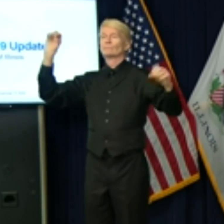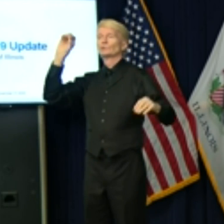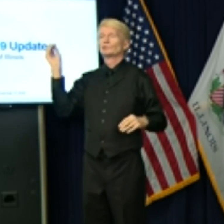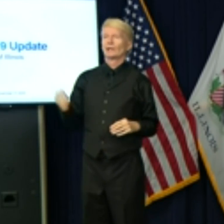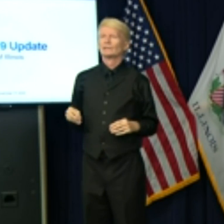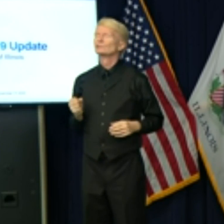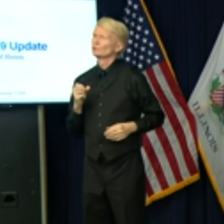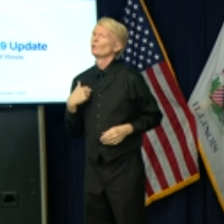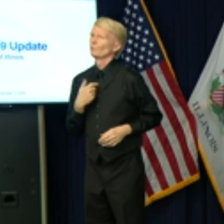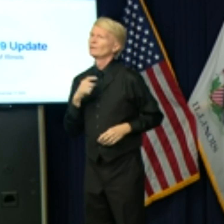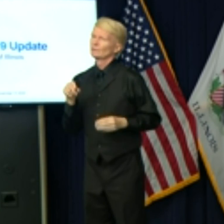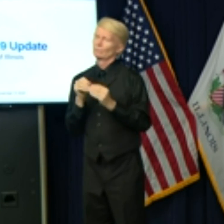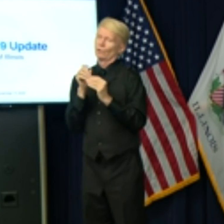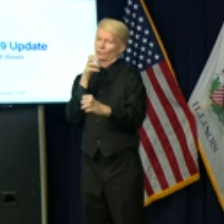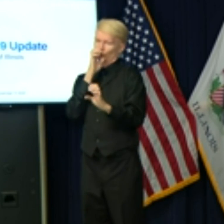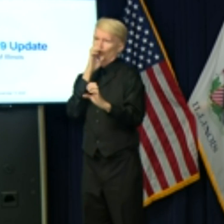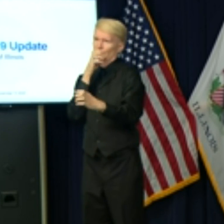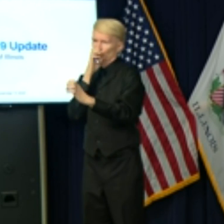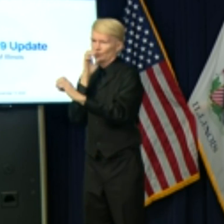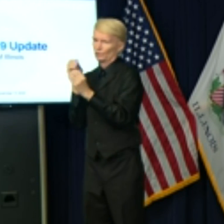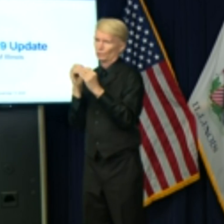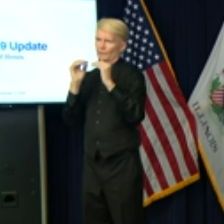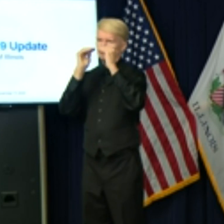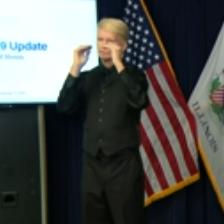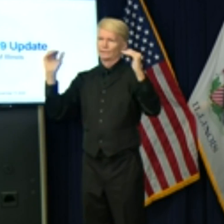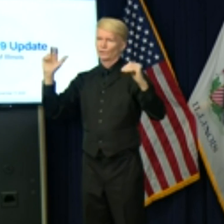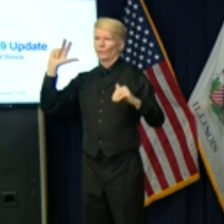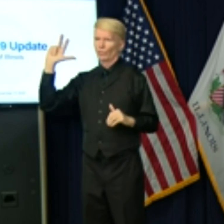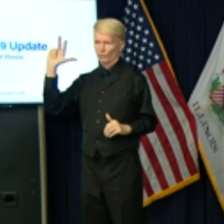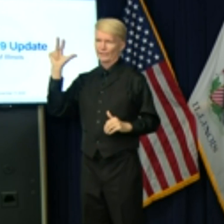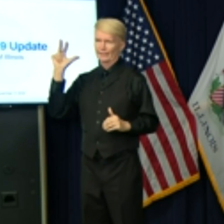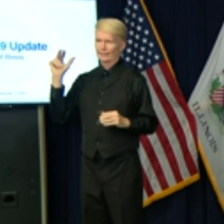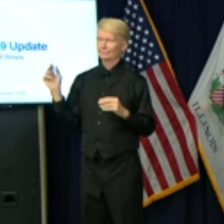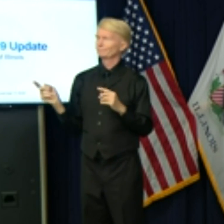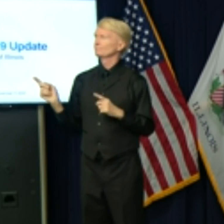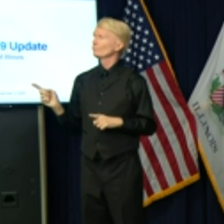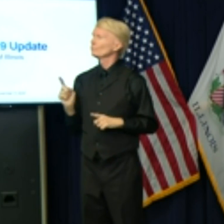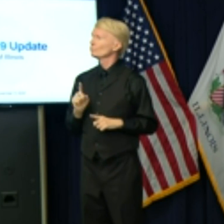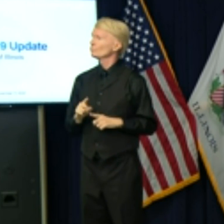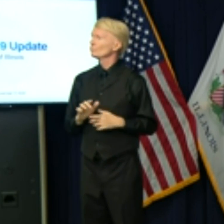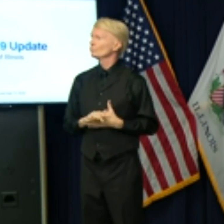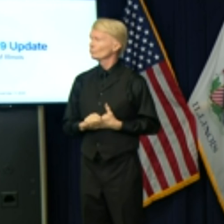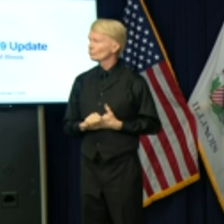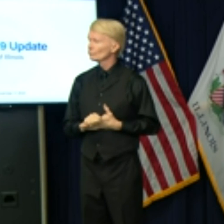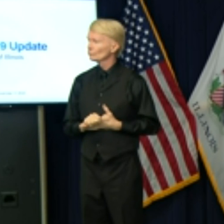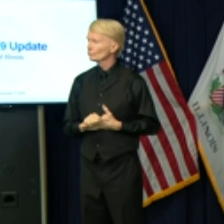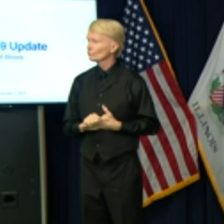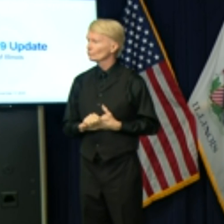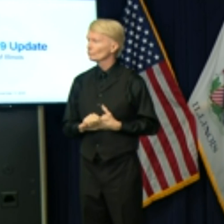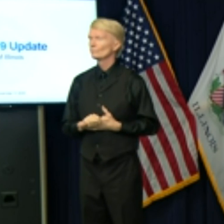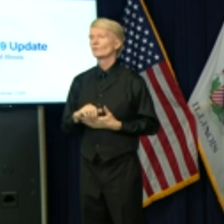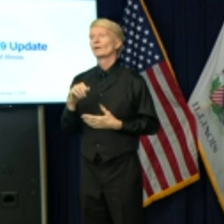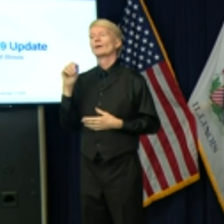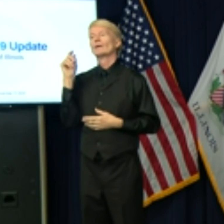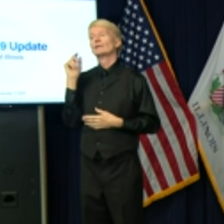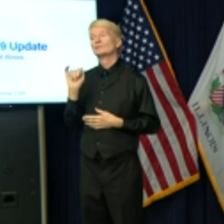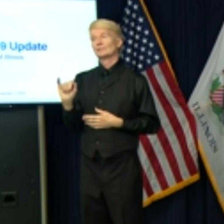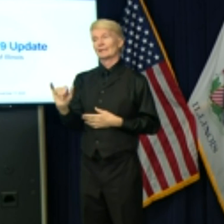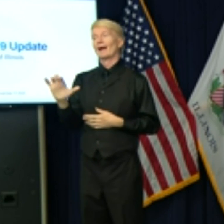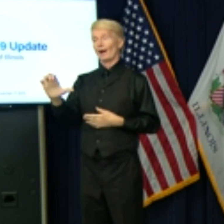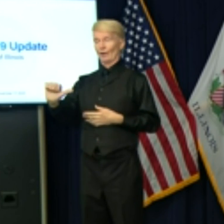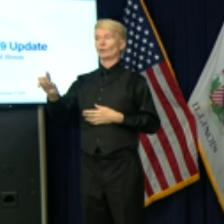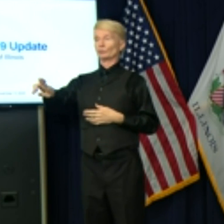significantly more restrictions in with Tier 3 mitigations. He had a follow-up as well. The J-CAR rule empowers local governments to fine